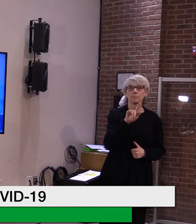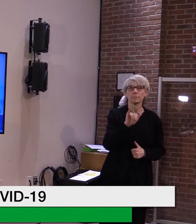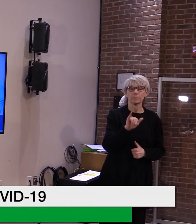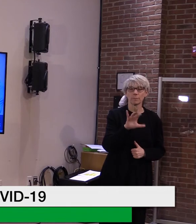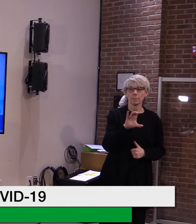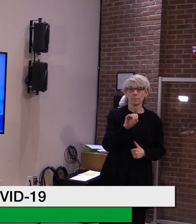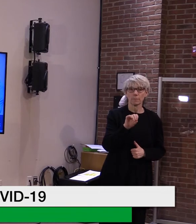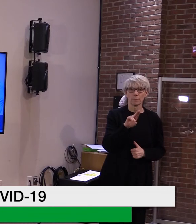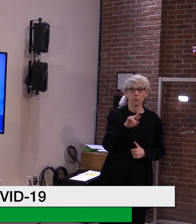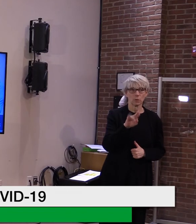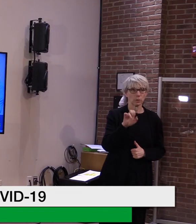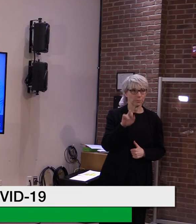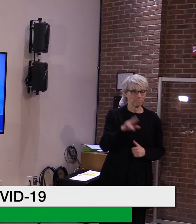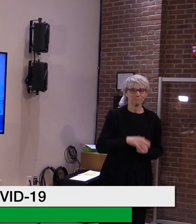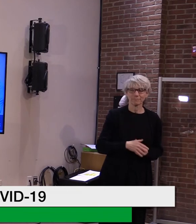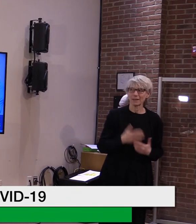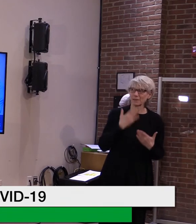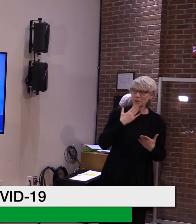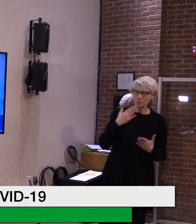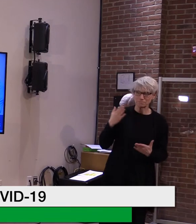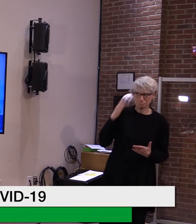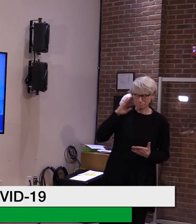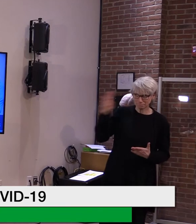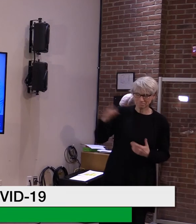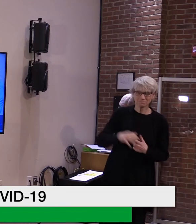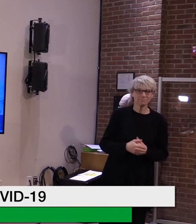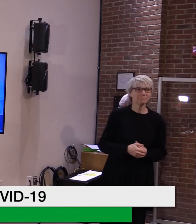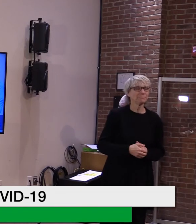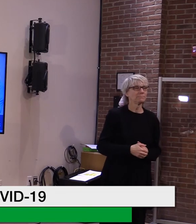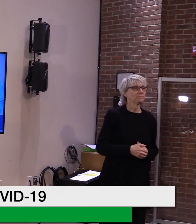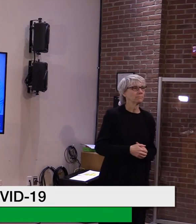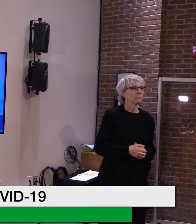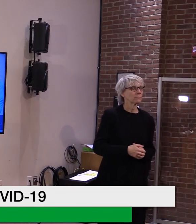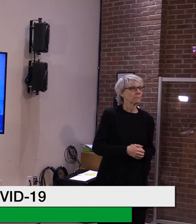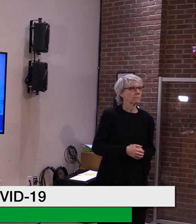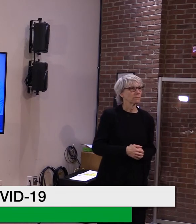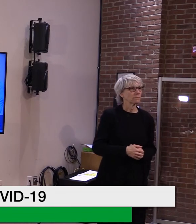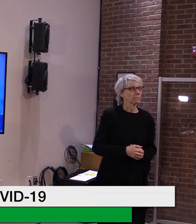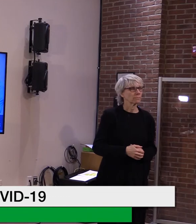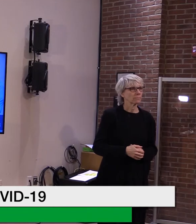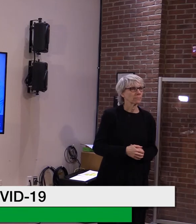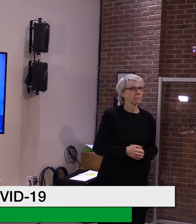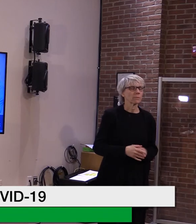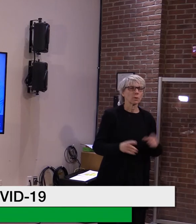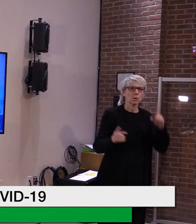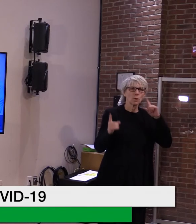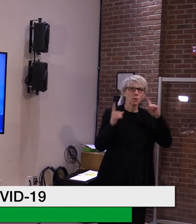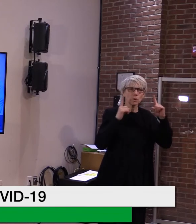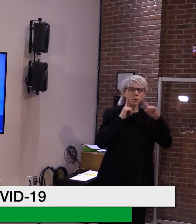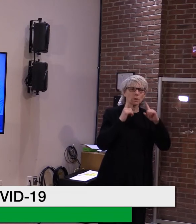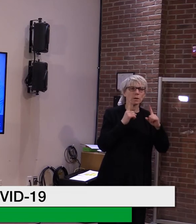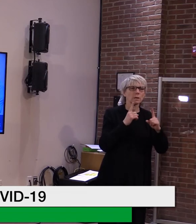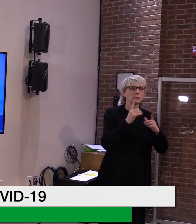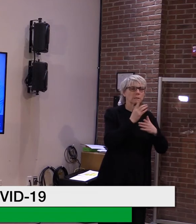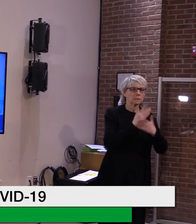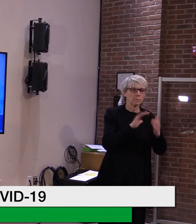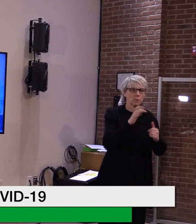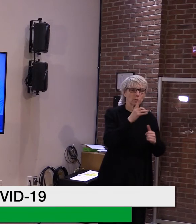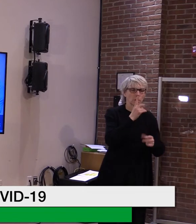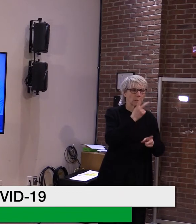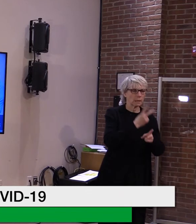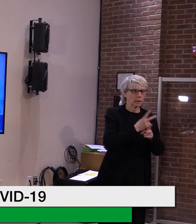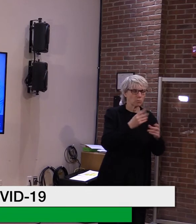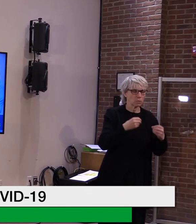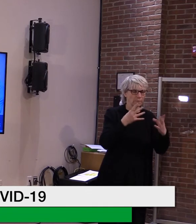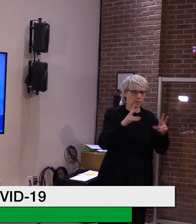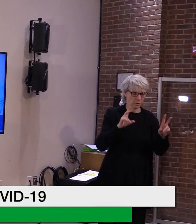Thank you, Rebecca. Good afternoon, Governor. Uh, we're hearing from multiple child care providers who are, and I hope I get this